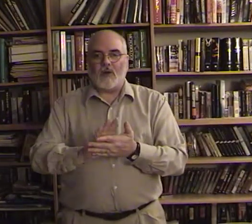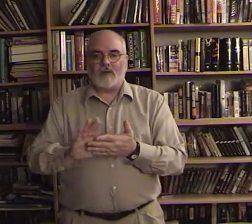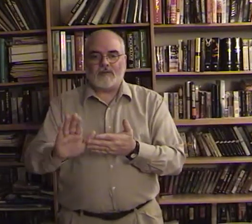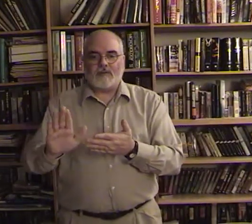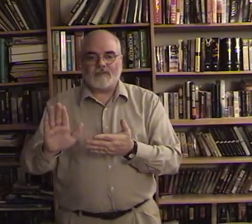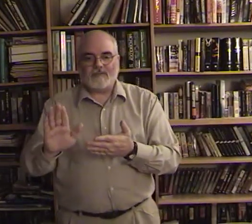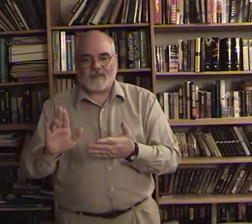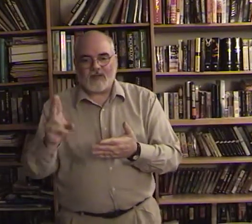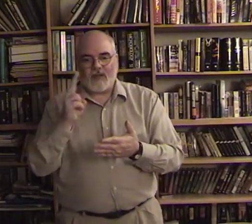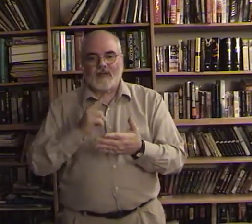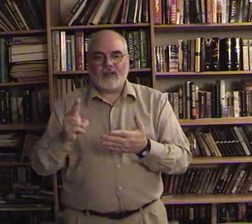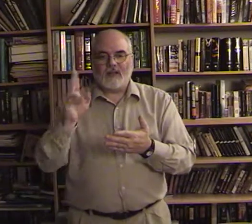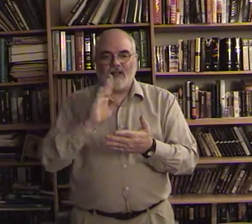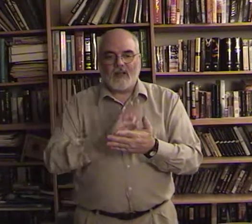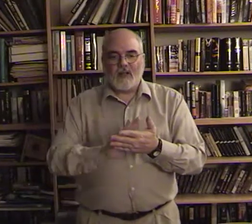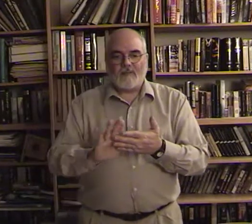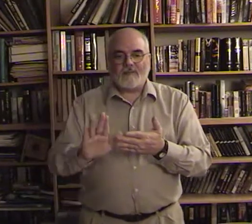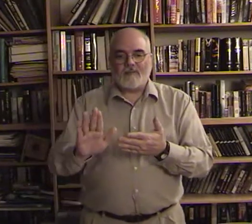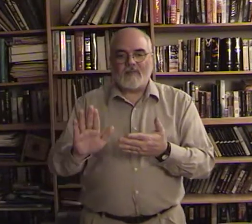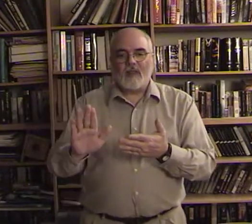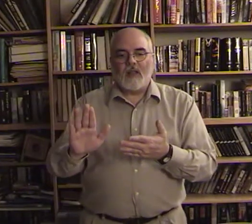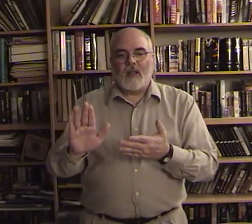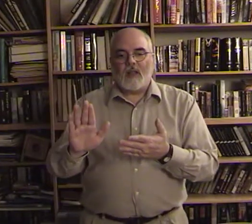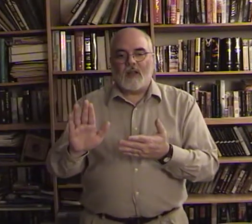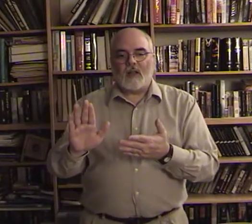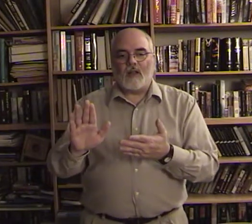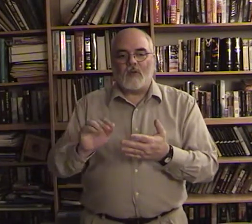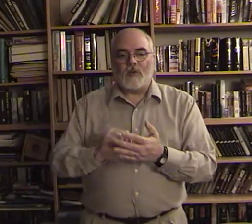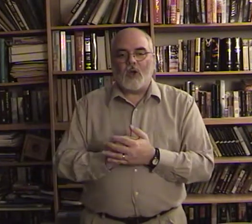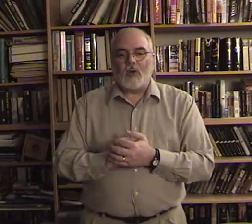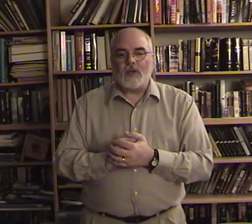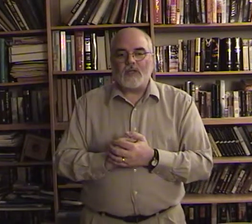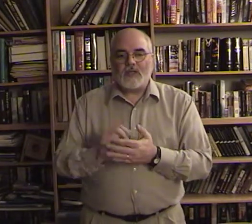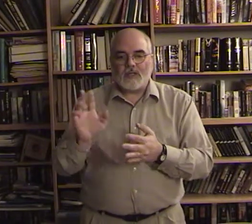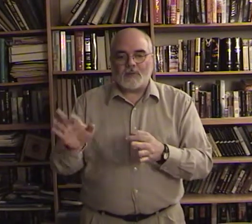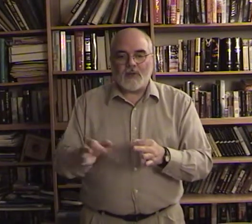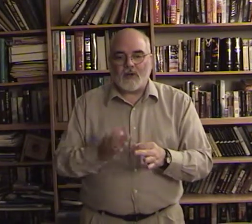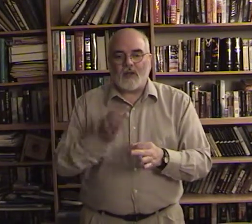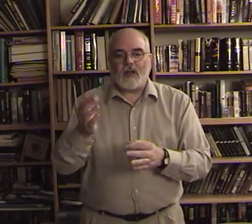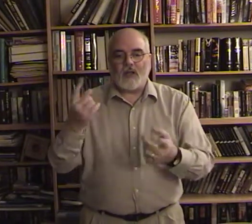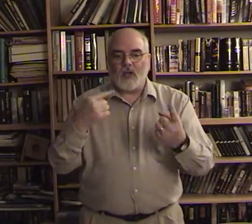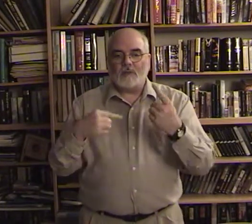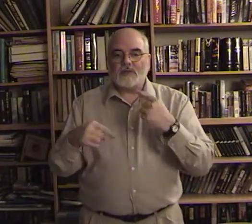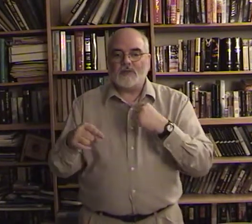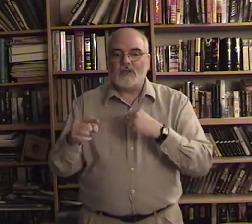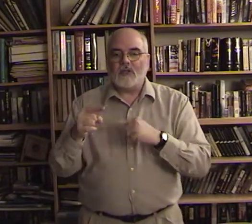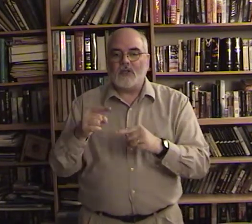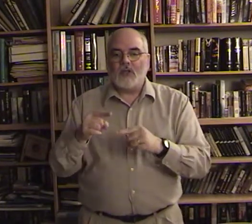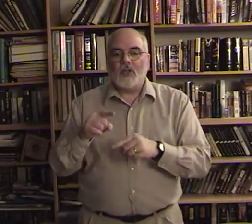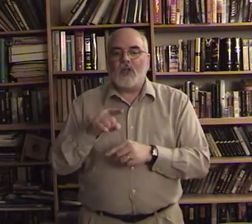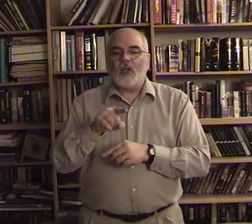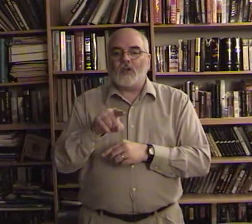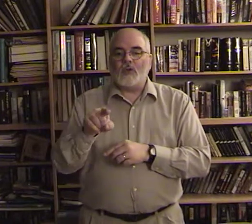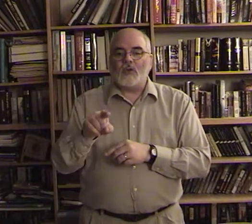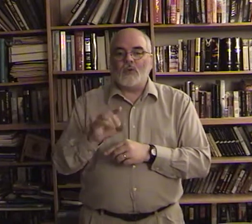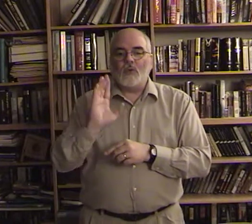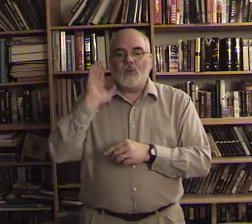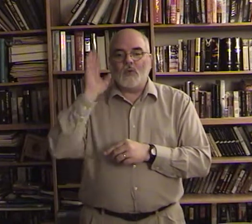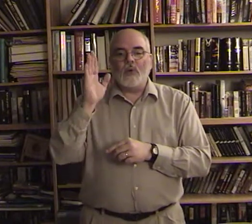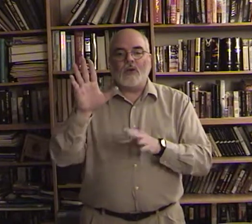off all right uh when the holy spirit comes you will